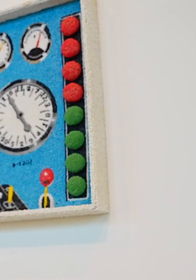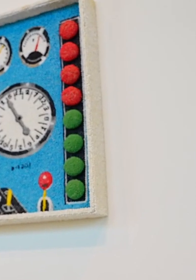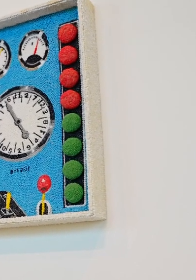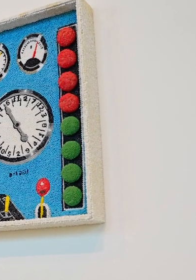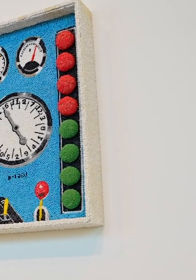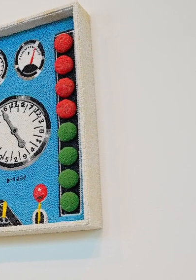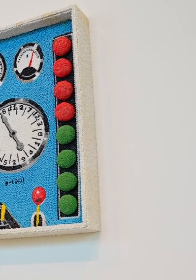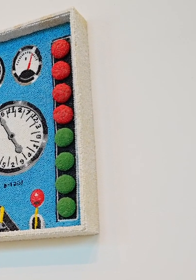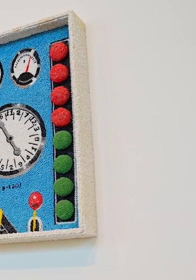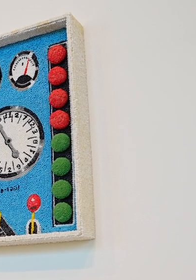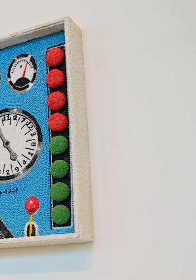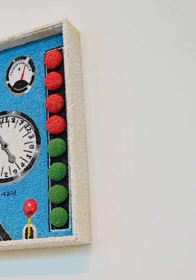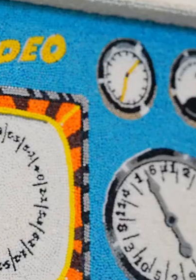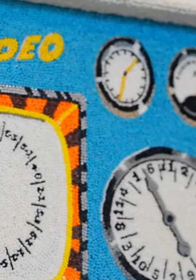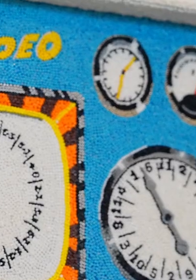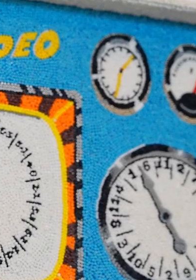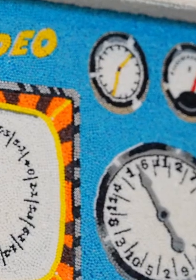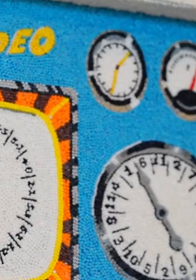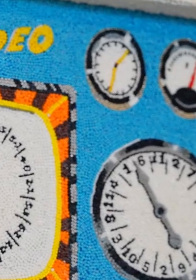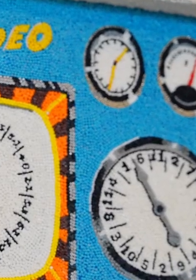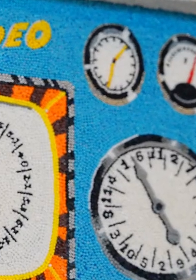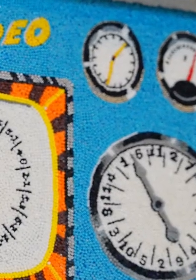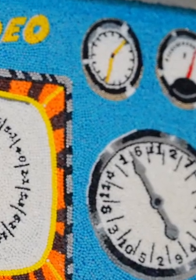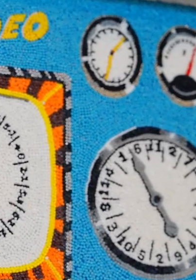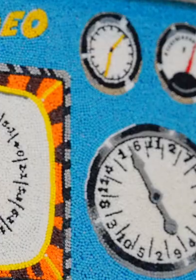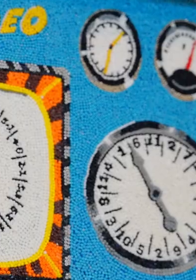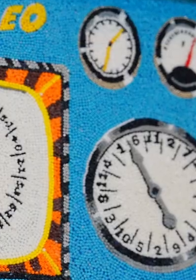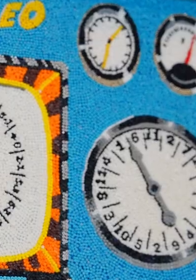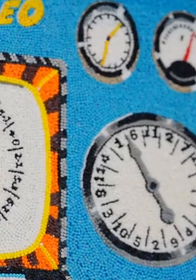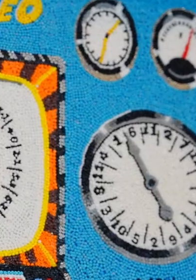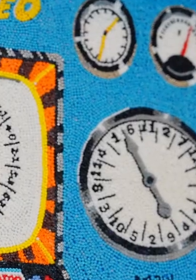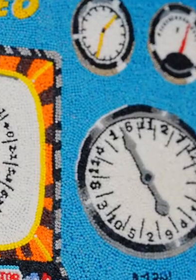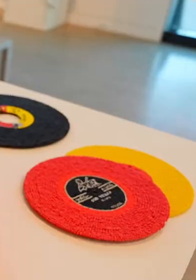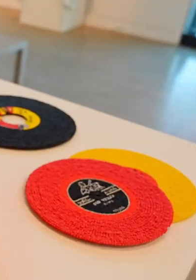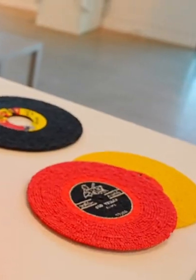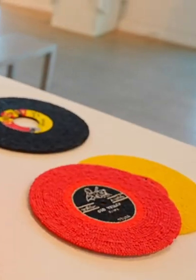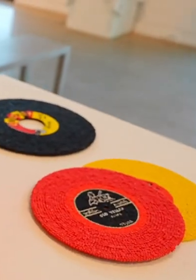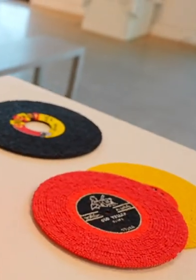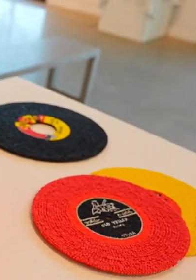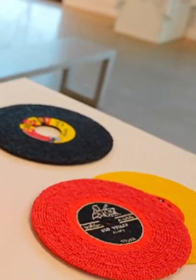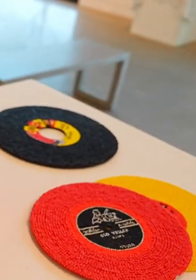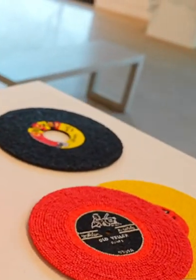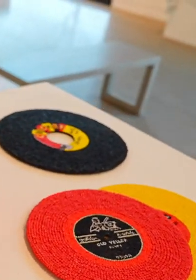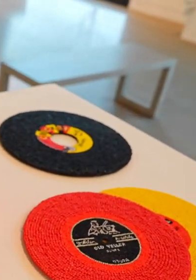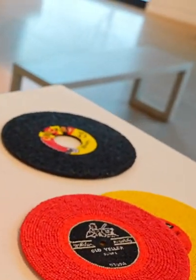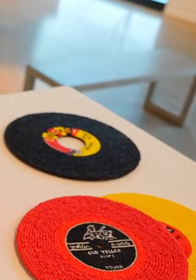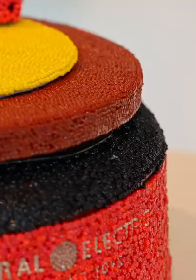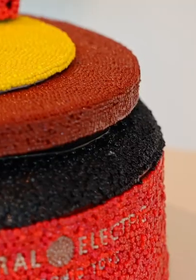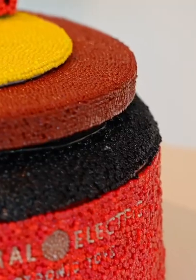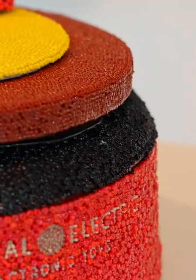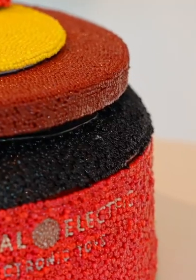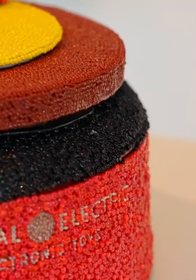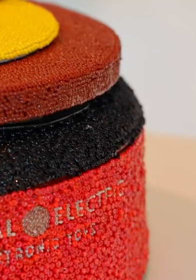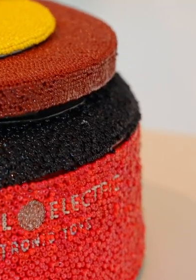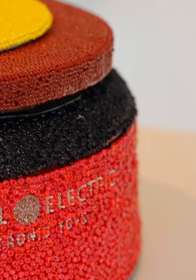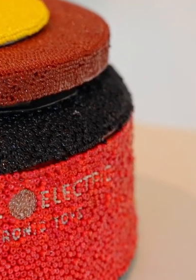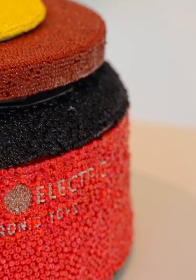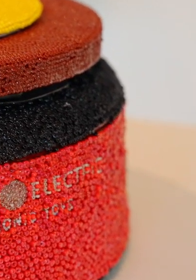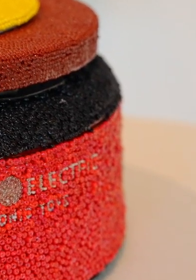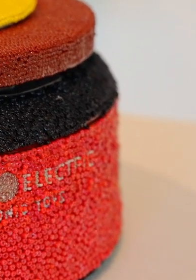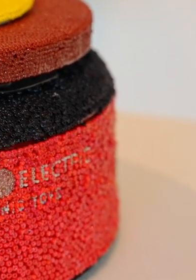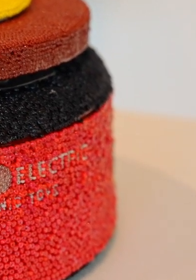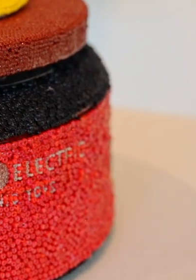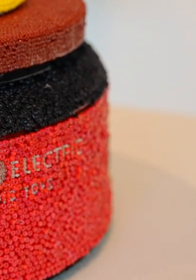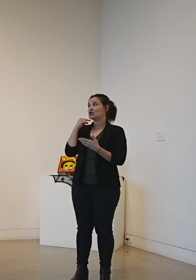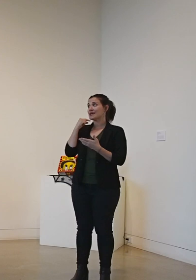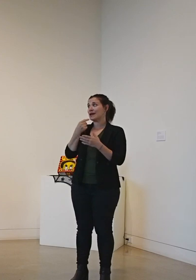A lot of the things that I I didn't have I had to make like the fried chicken I made